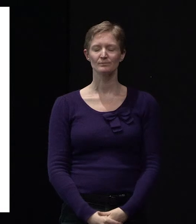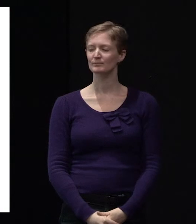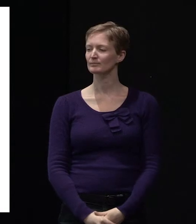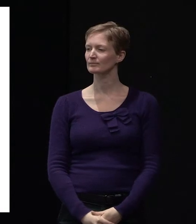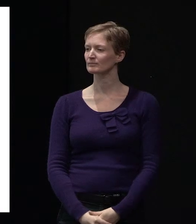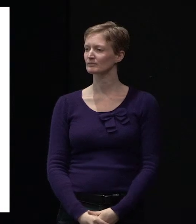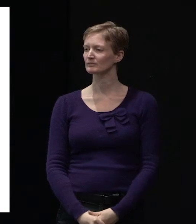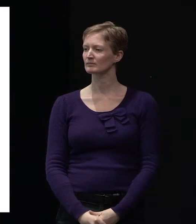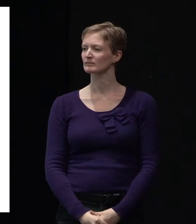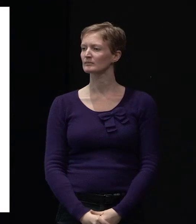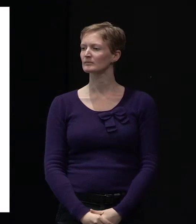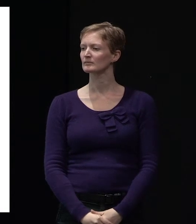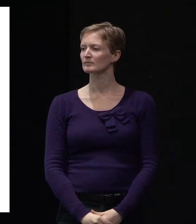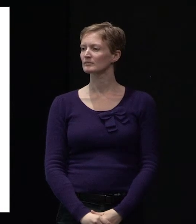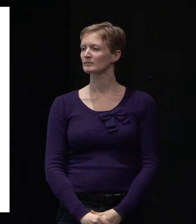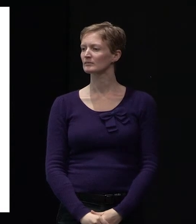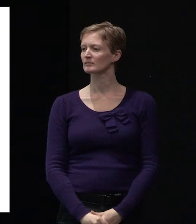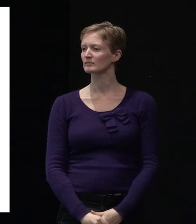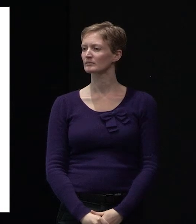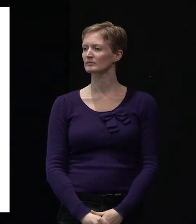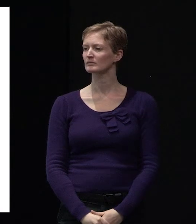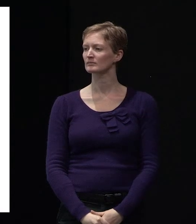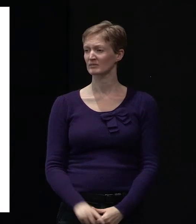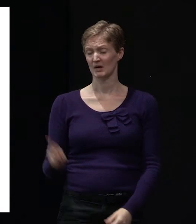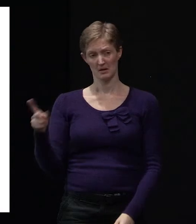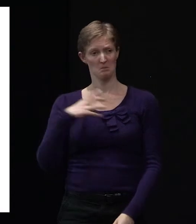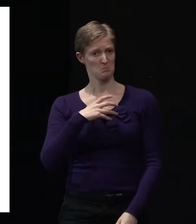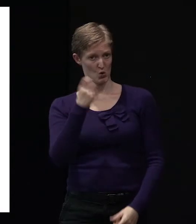These are other things that you can think about.